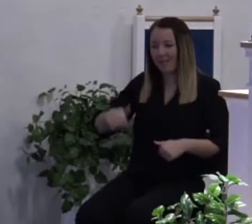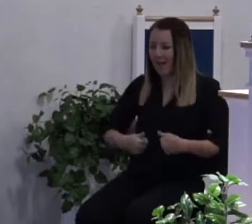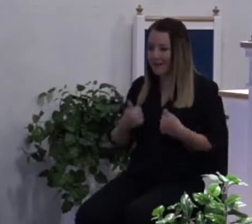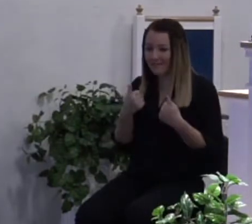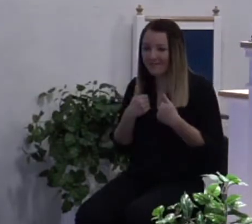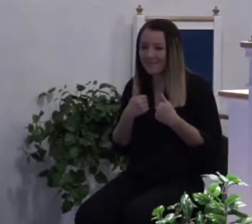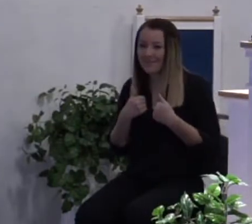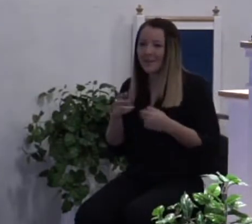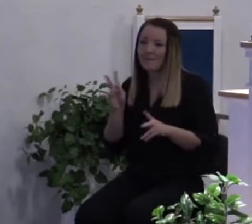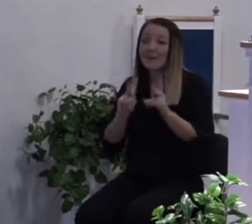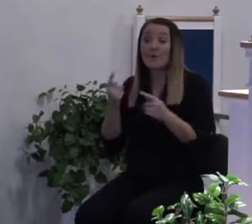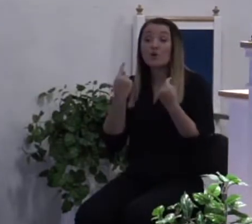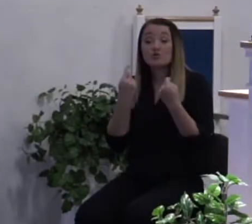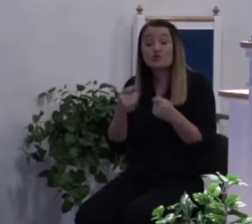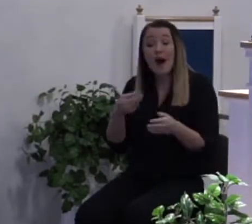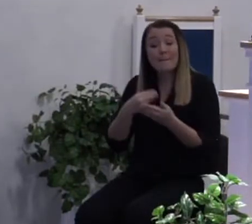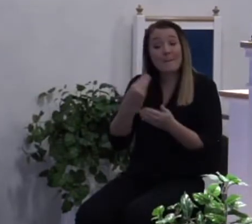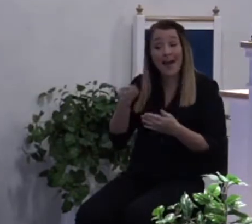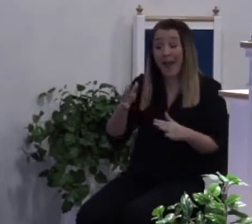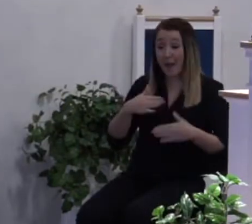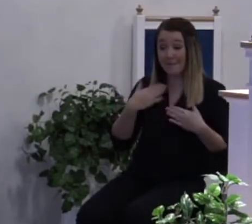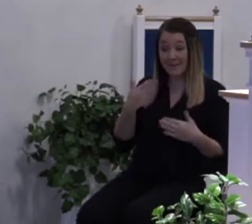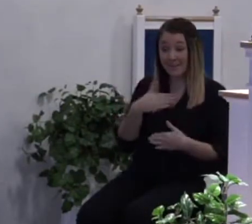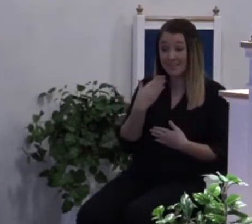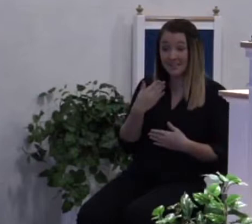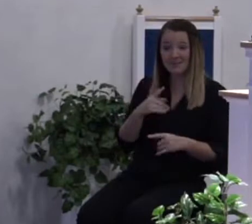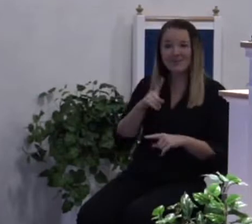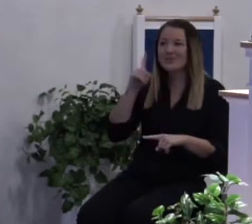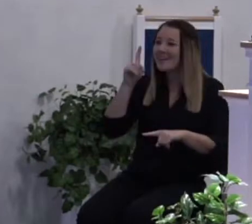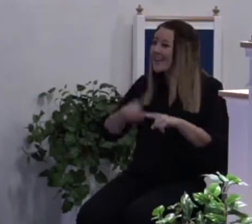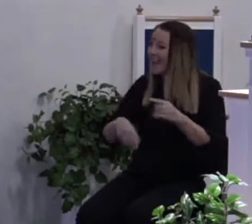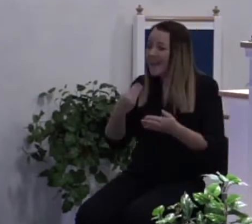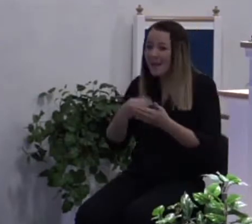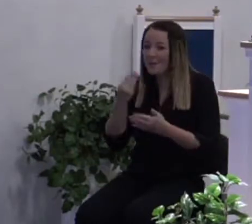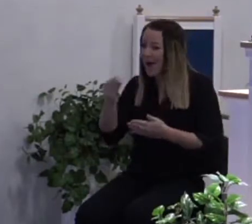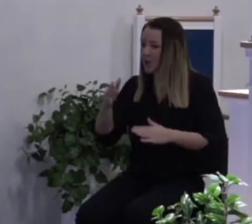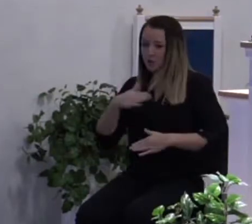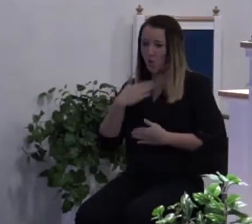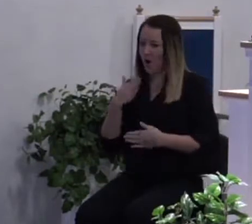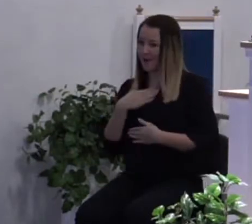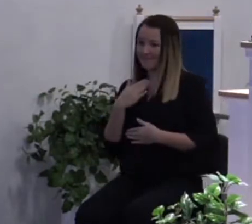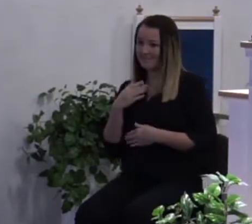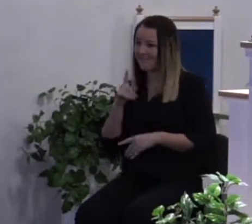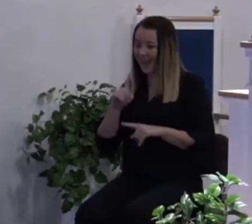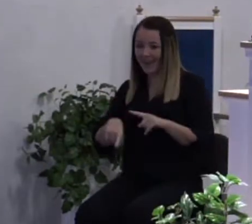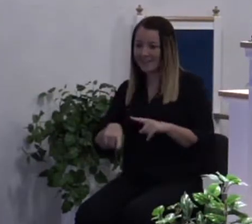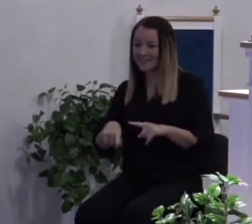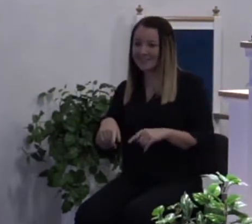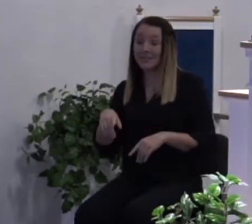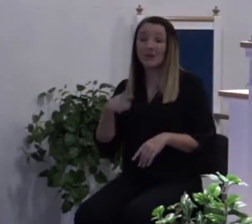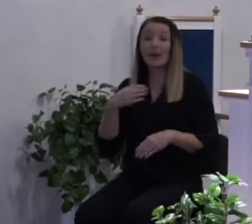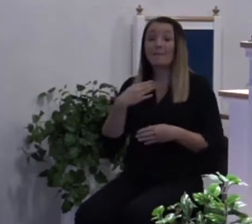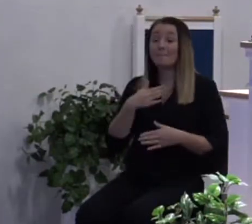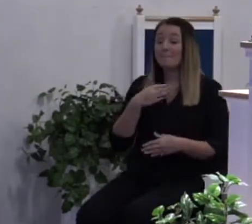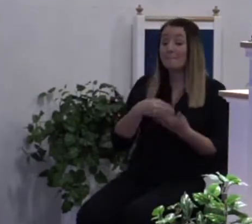People try to buy happiness but you can't buy joy. You can buy a good vacation.